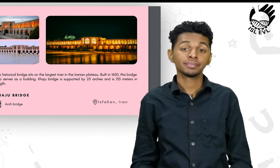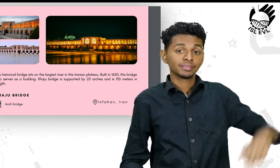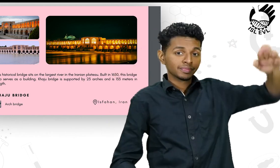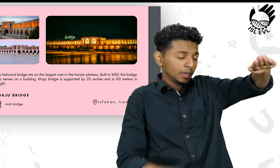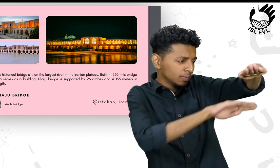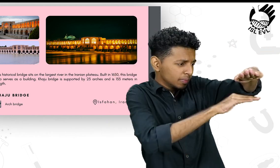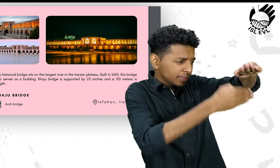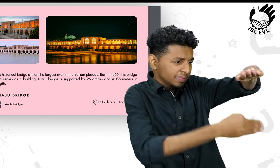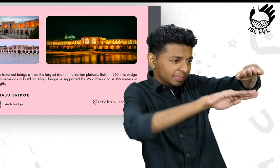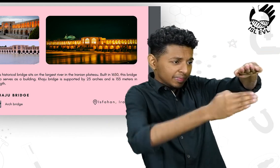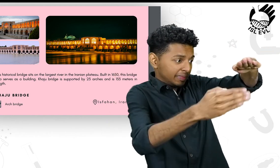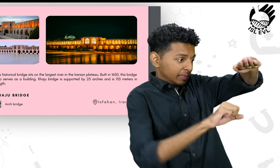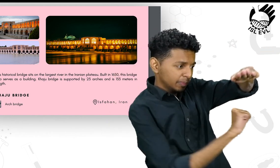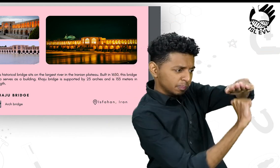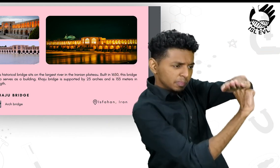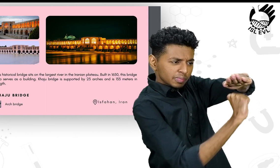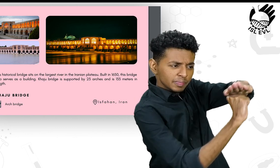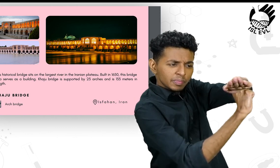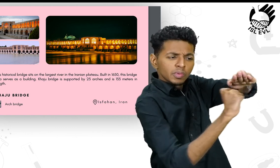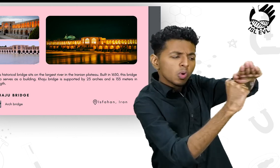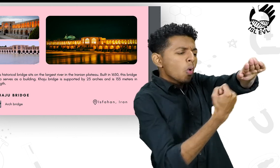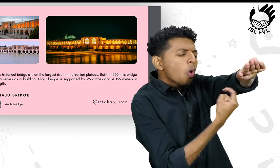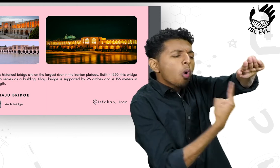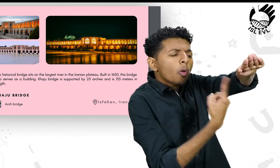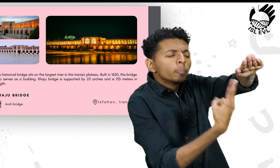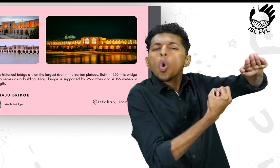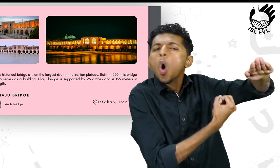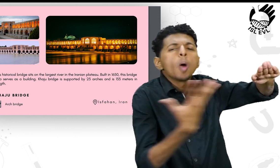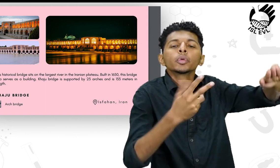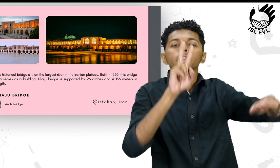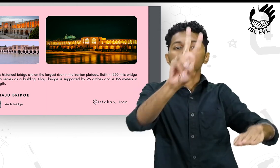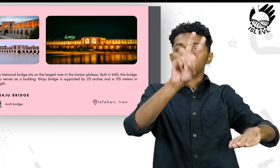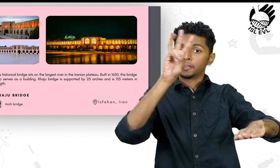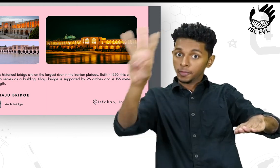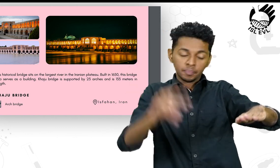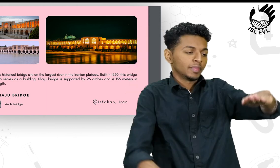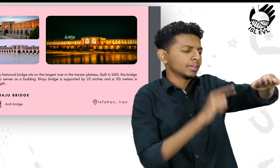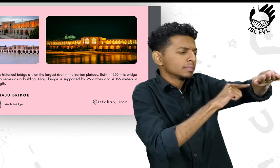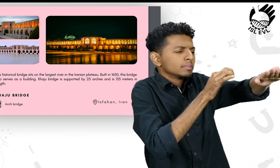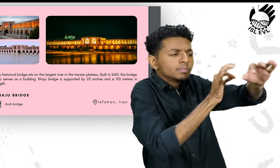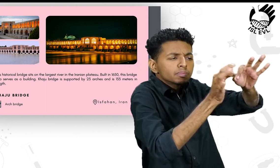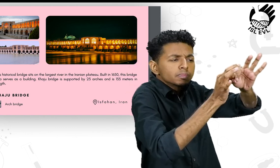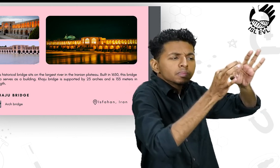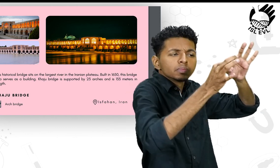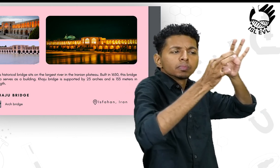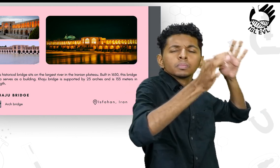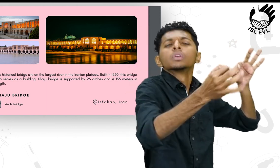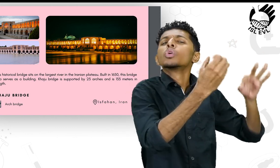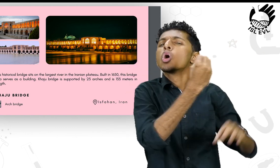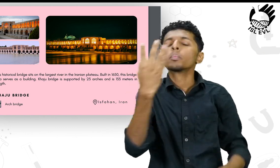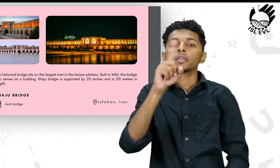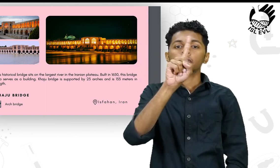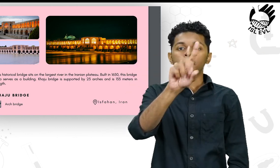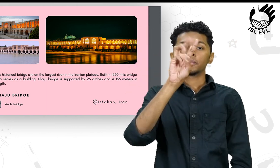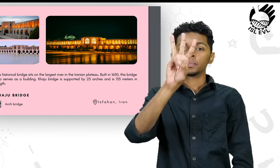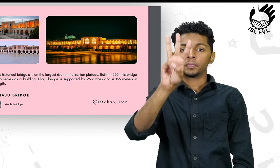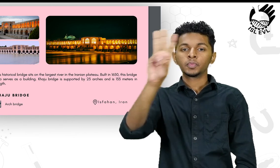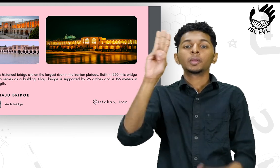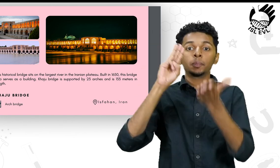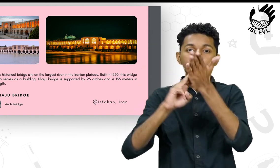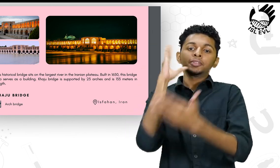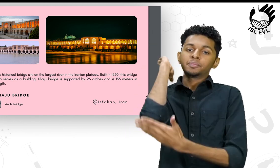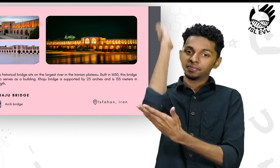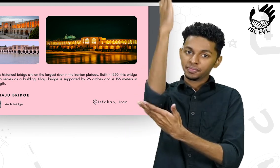also serves as a building. The Khaju Bridge is supported by 23 arches and is